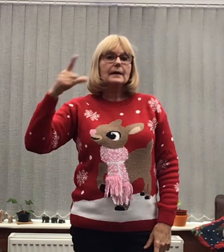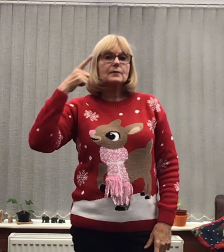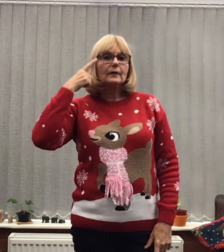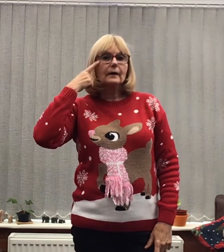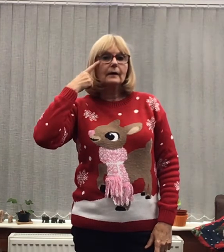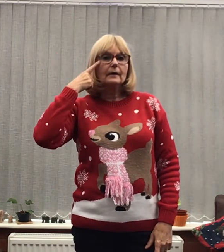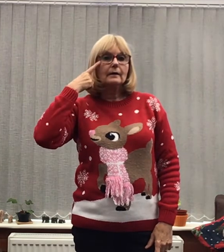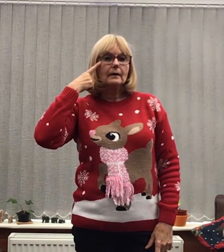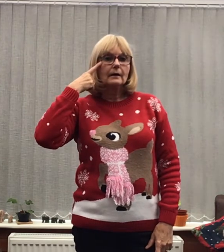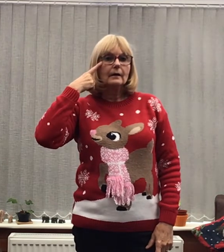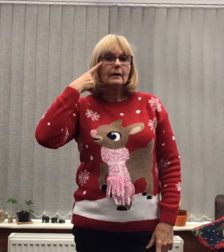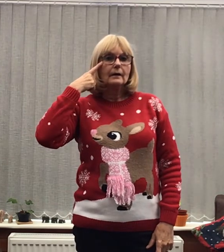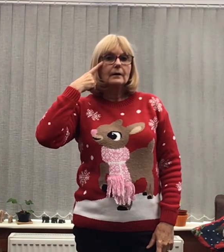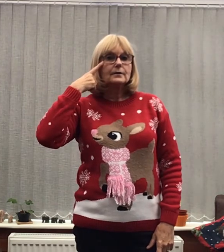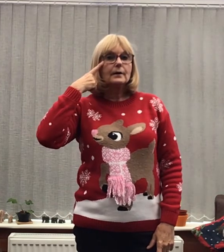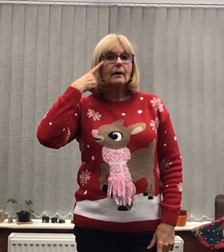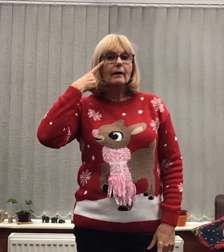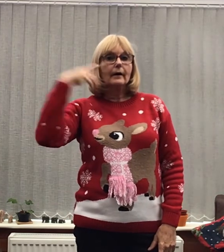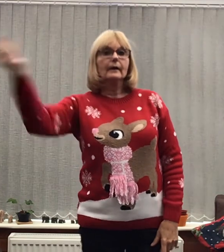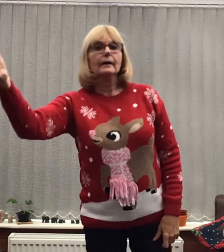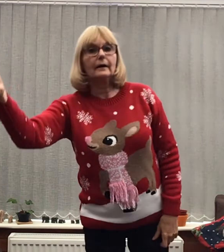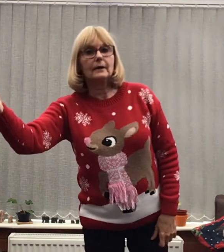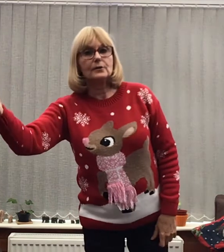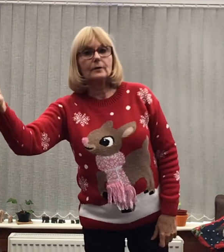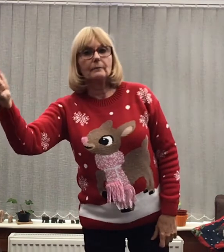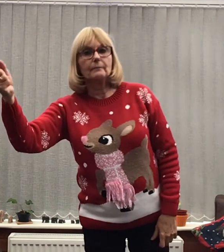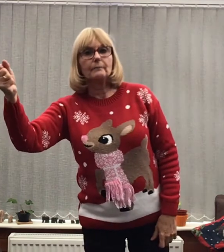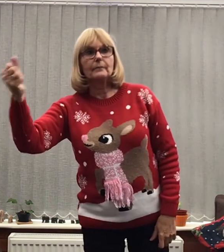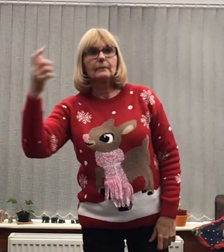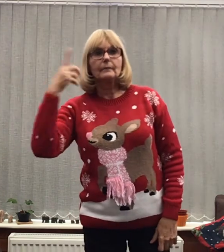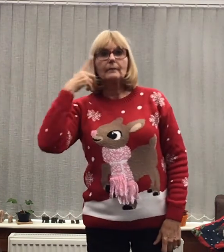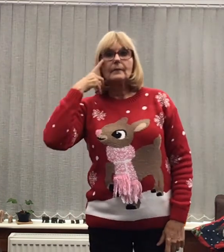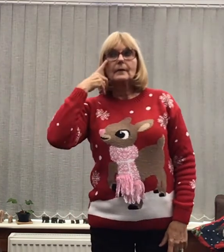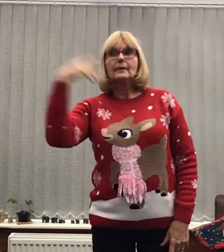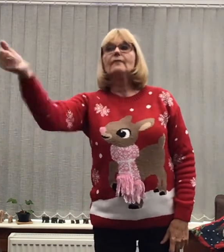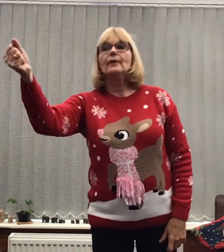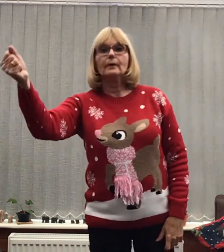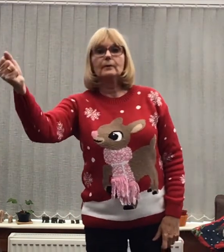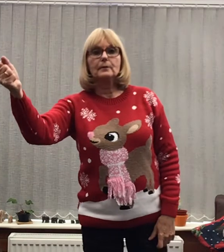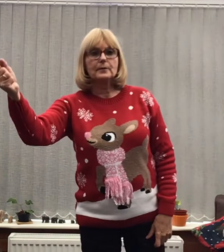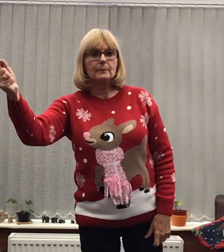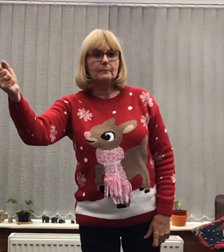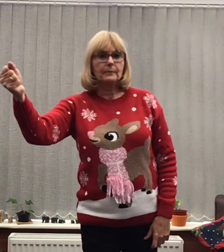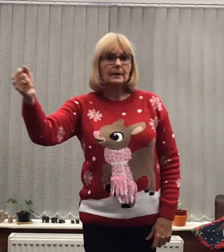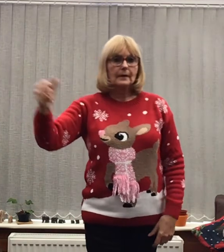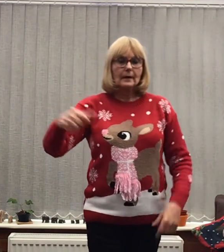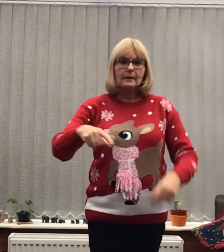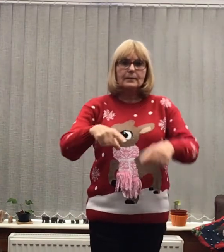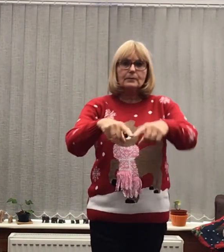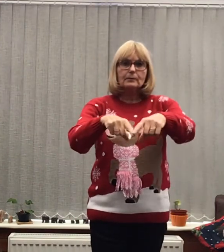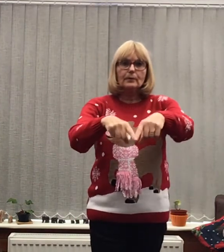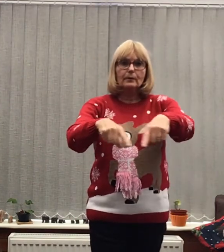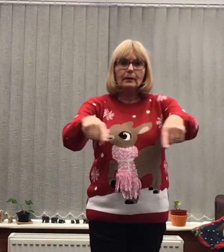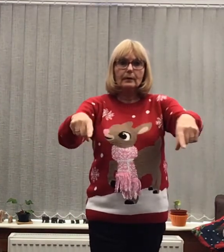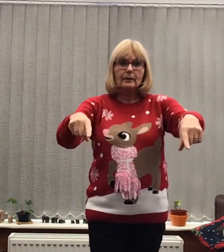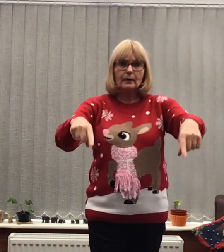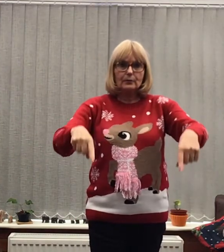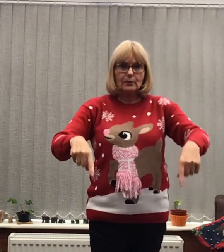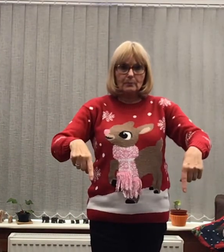finger To your eye And catch it They found A little nook A room